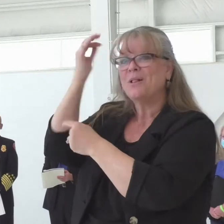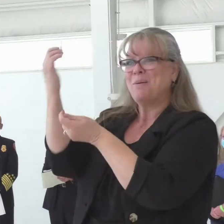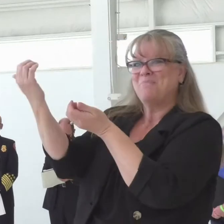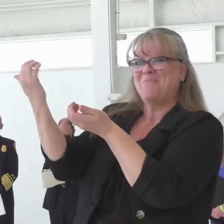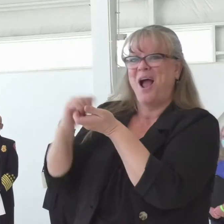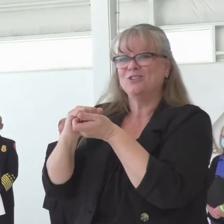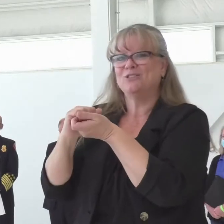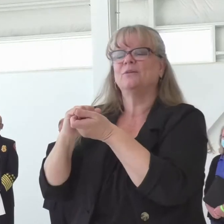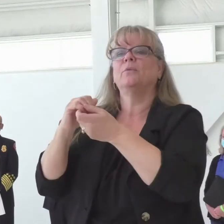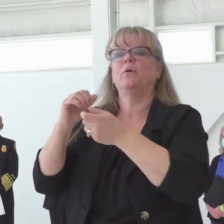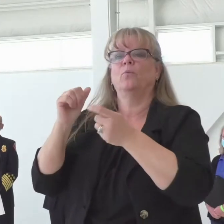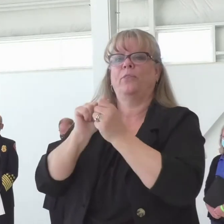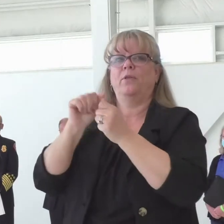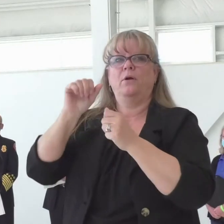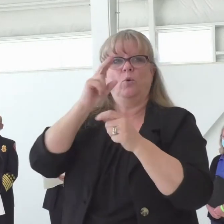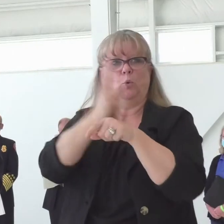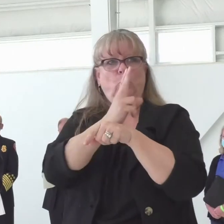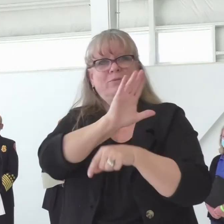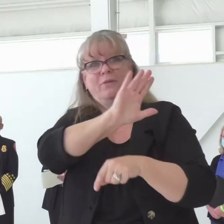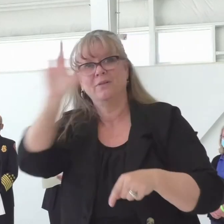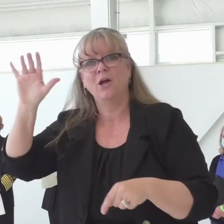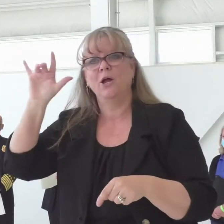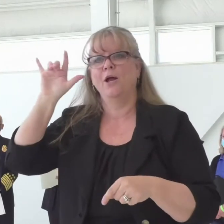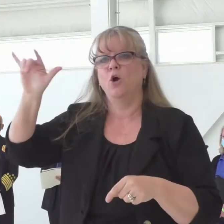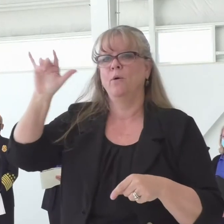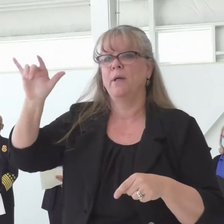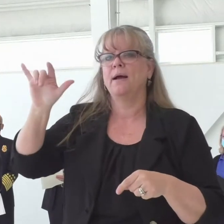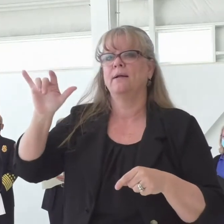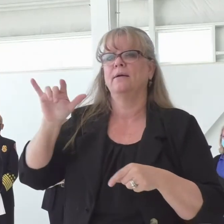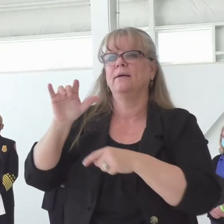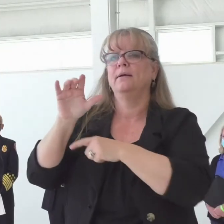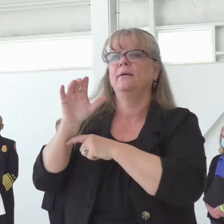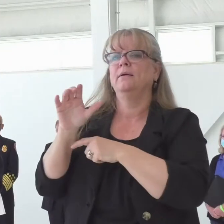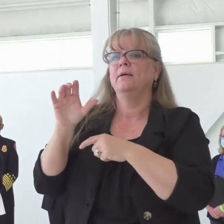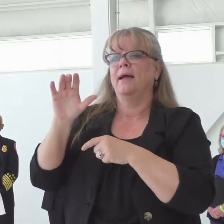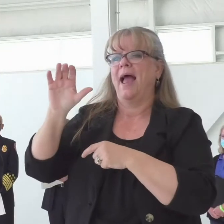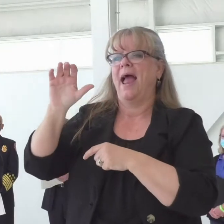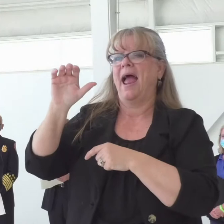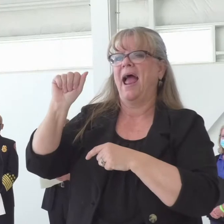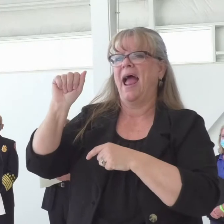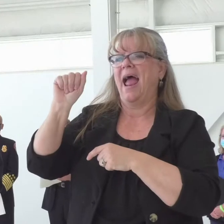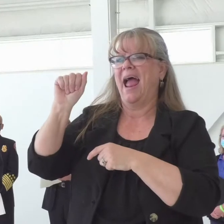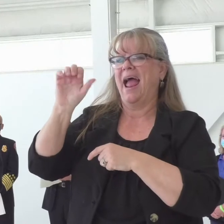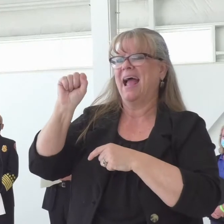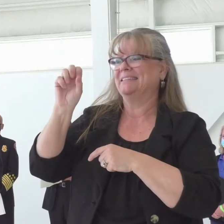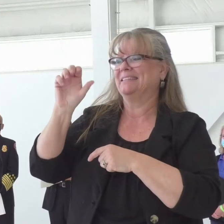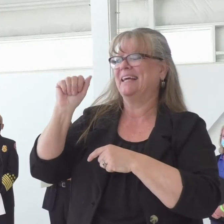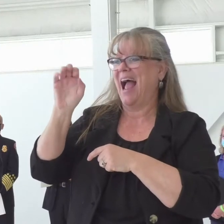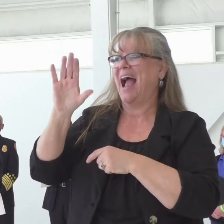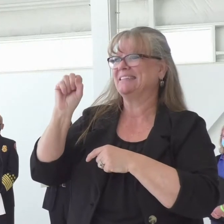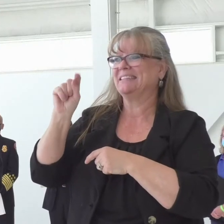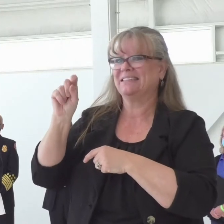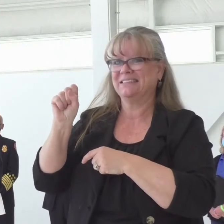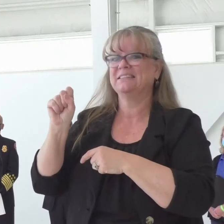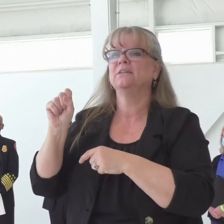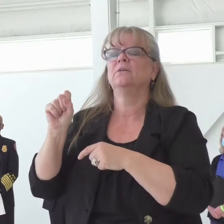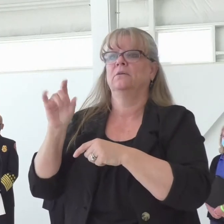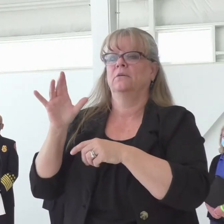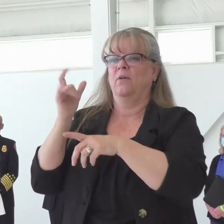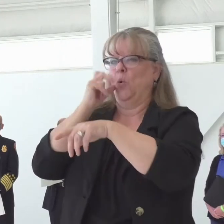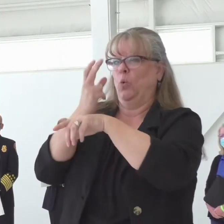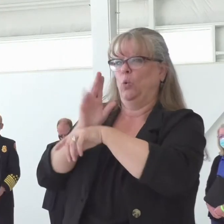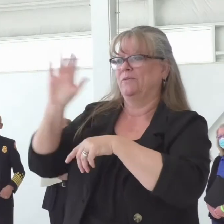part of that mutual aid system to get that attack, you know, those threatening fires, to get them under control as quick as we can. Thank